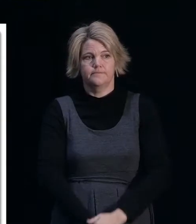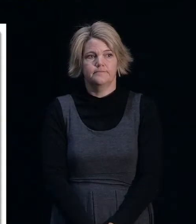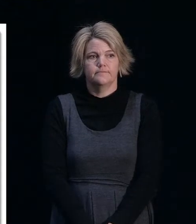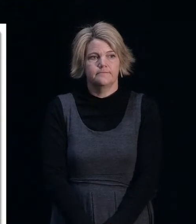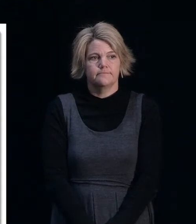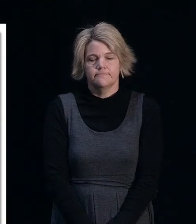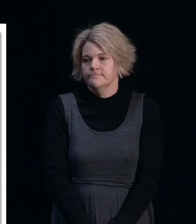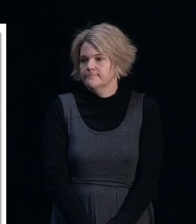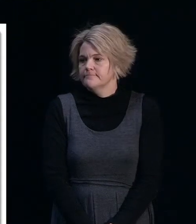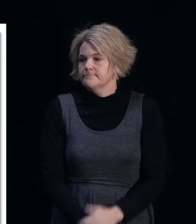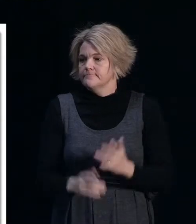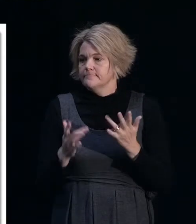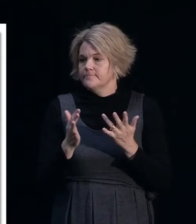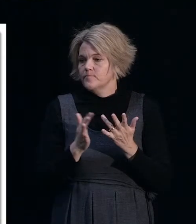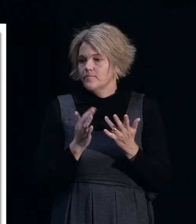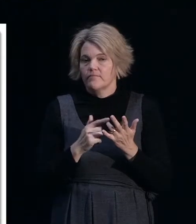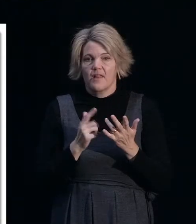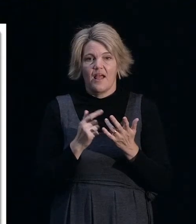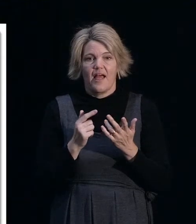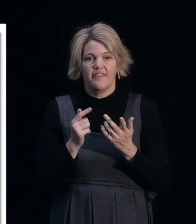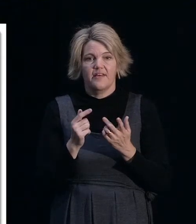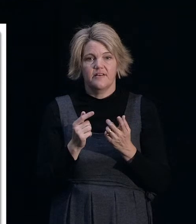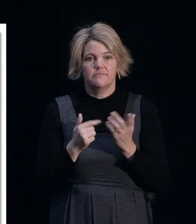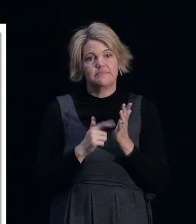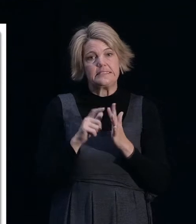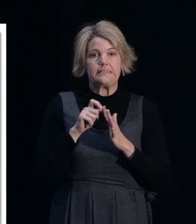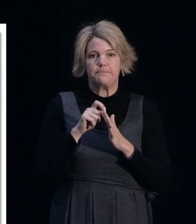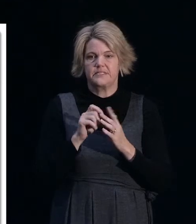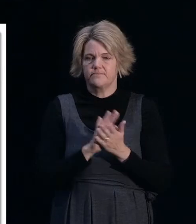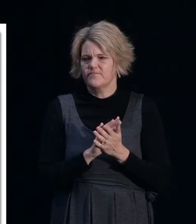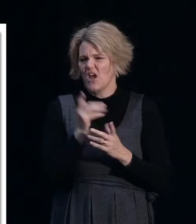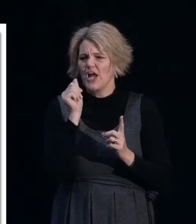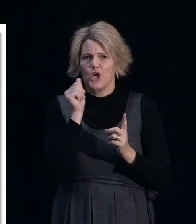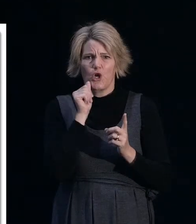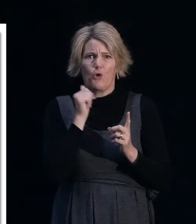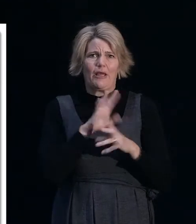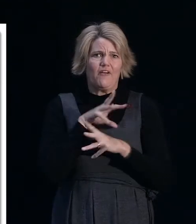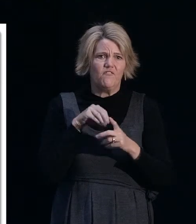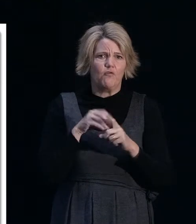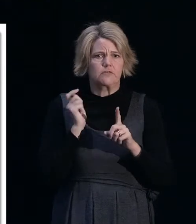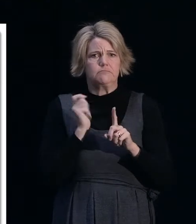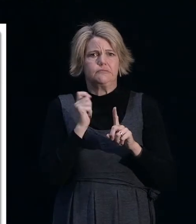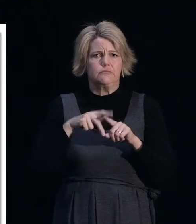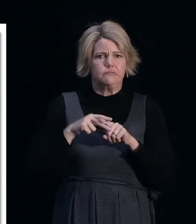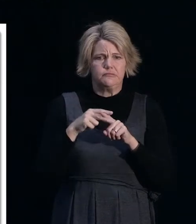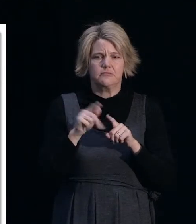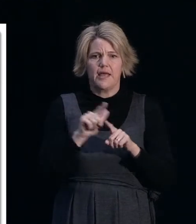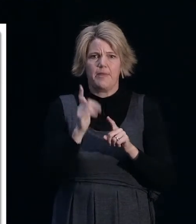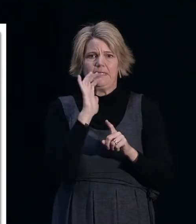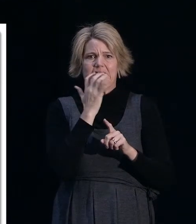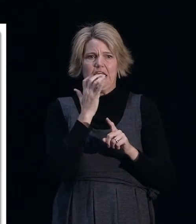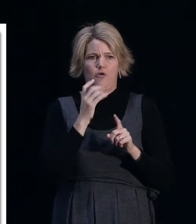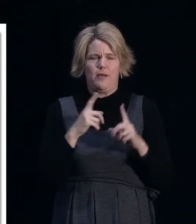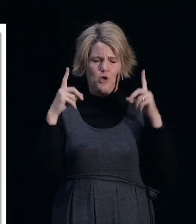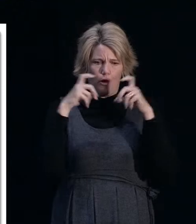Some other tips. Entering the building process can be quite scary and complicated. And it's something that homeowners actually do